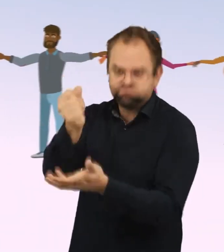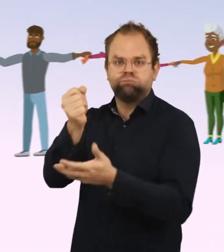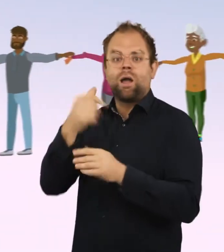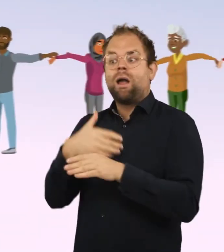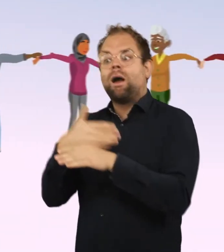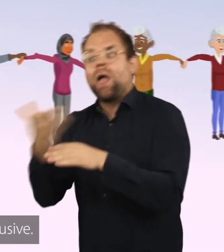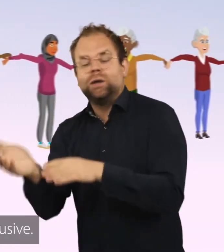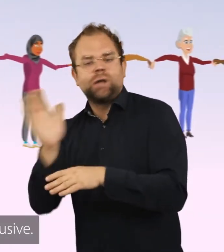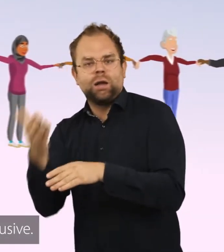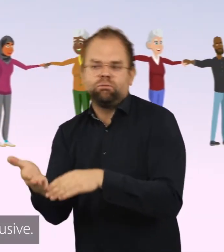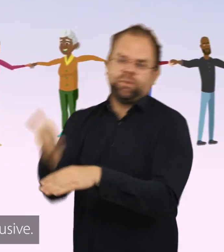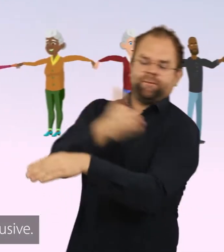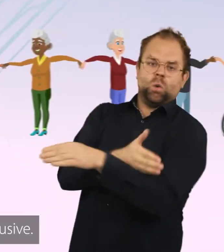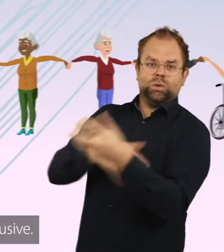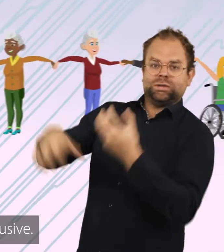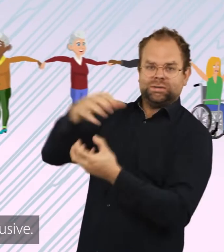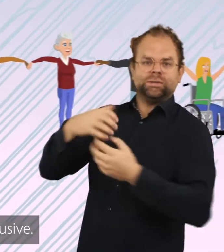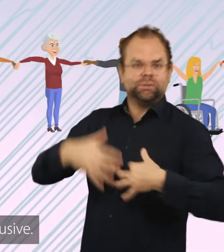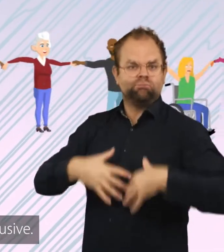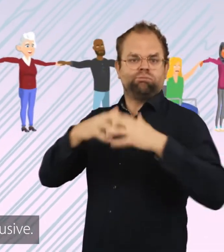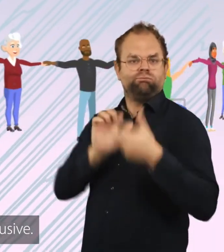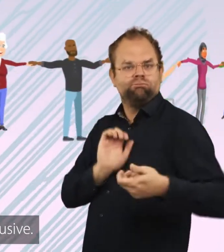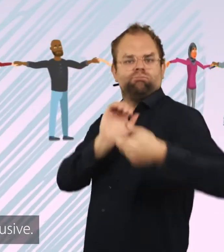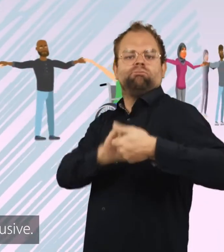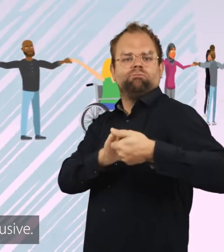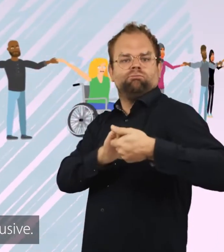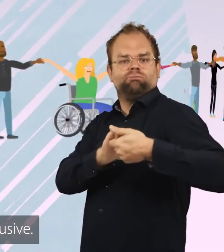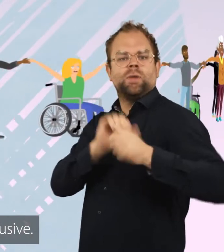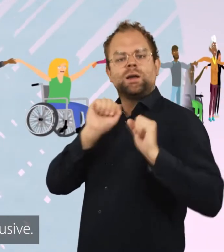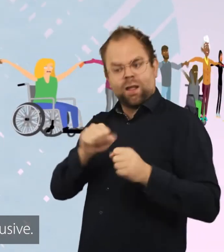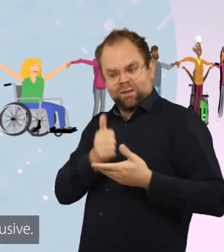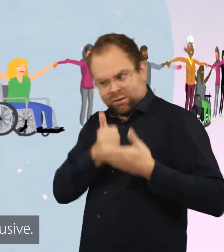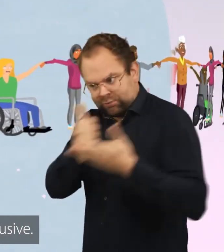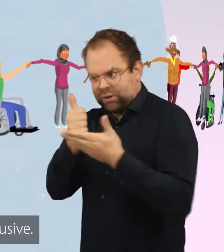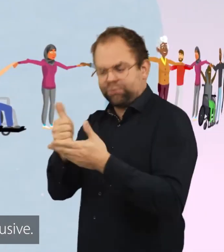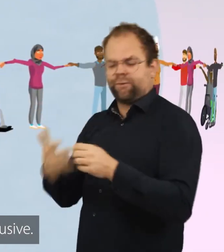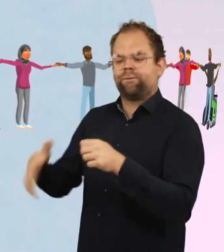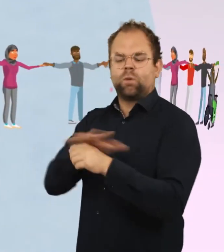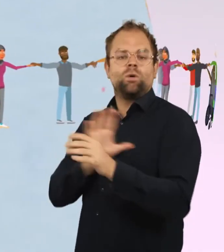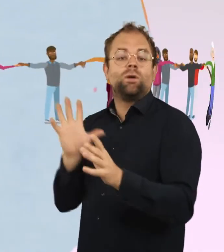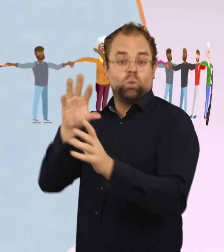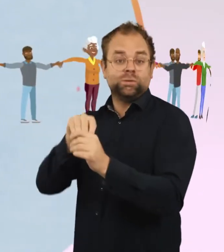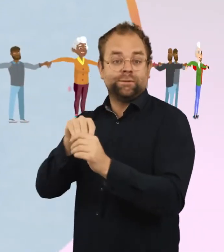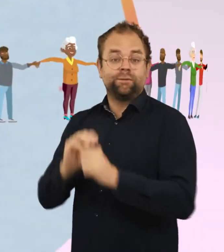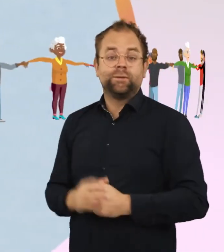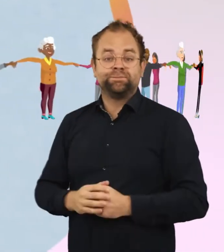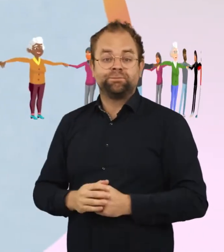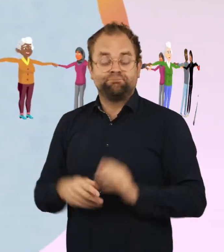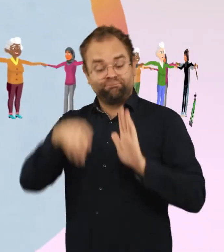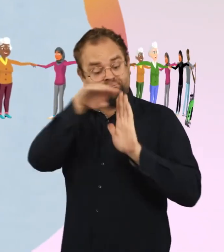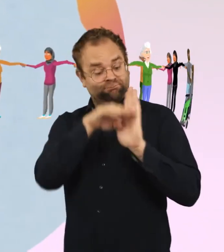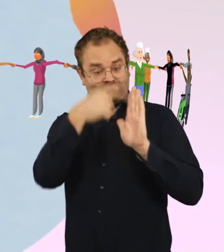is critical to ensure that all responses are fully inclusive. It is vital for the